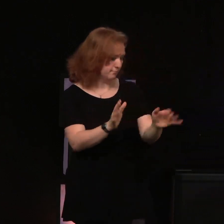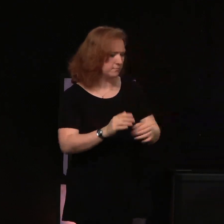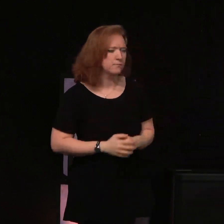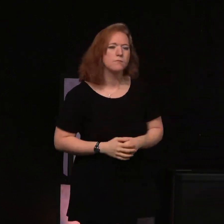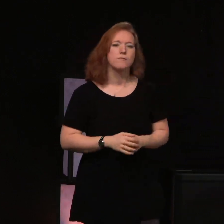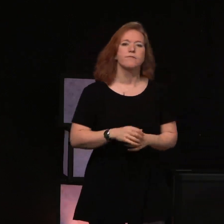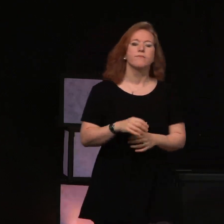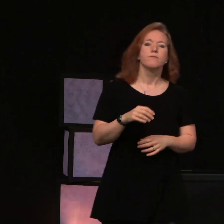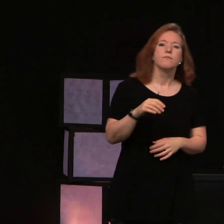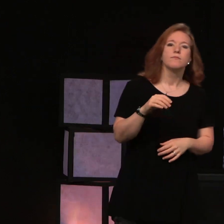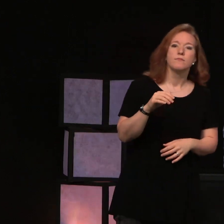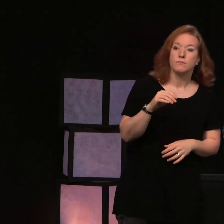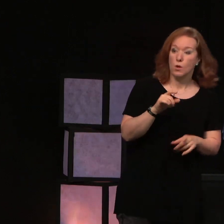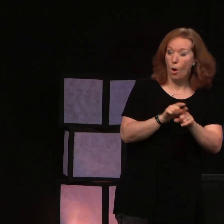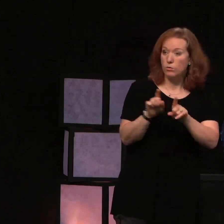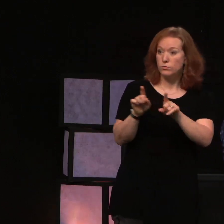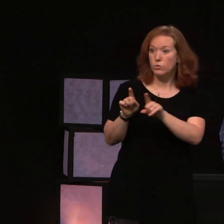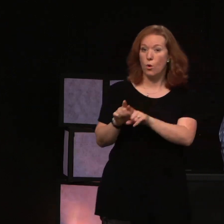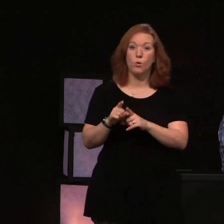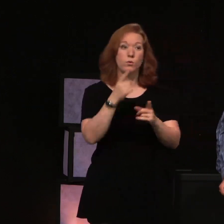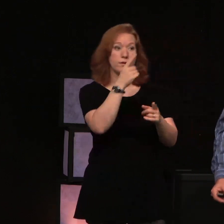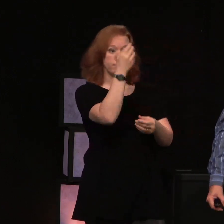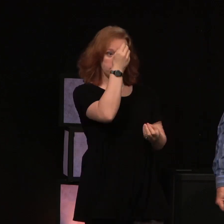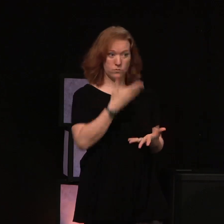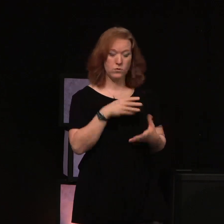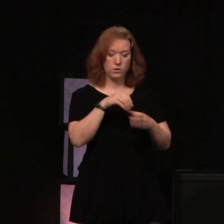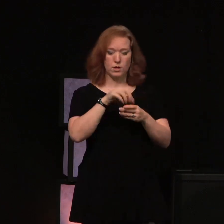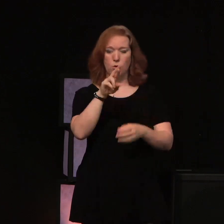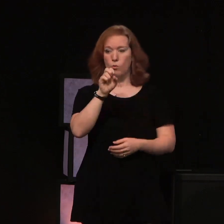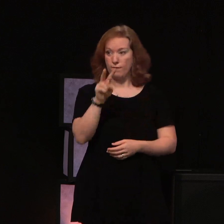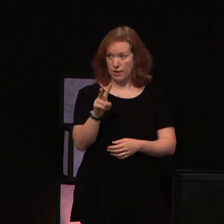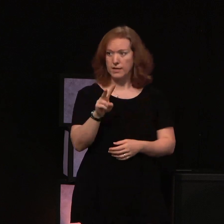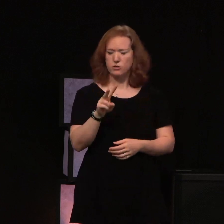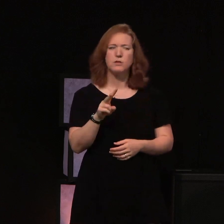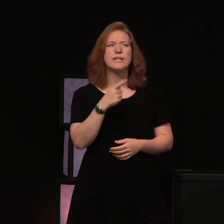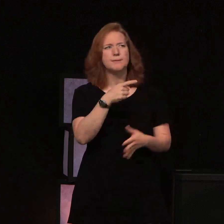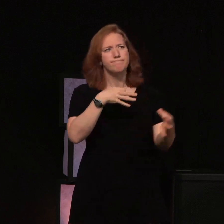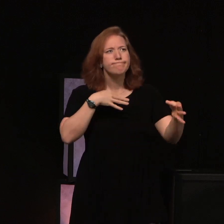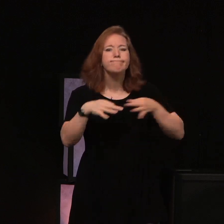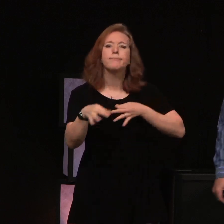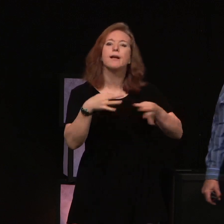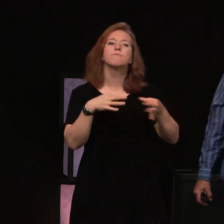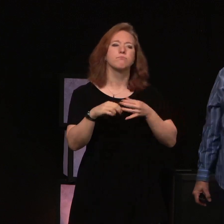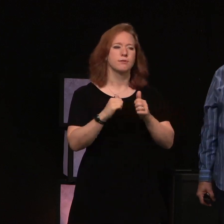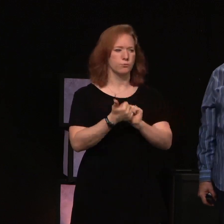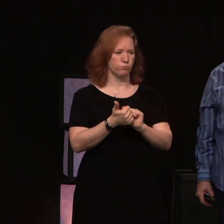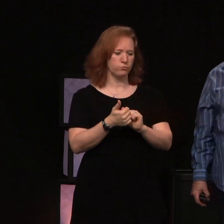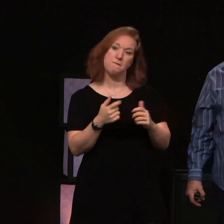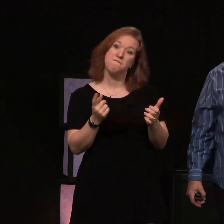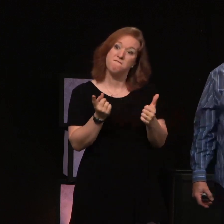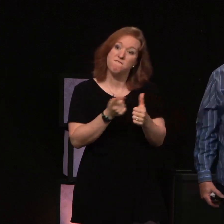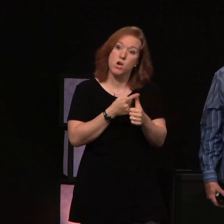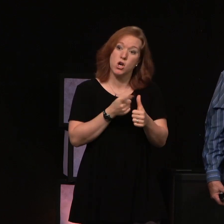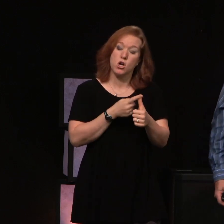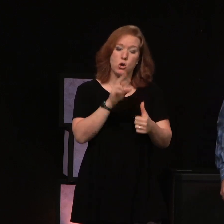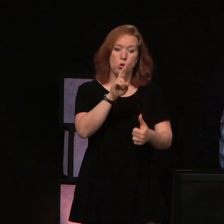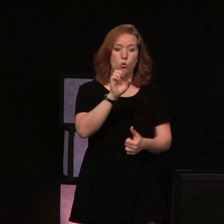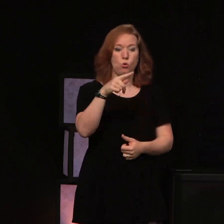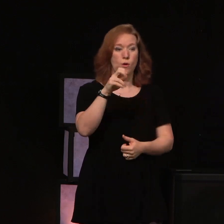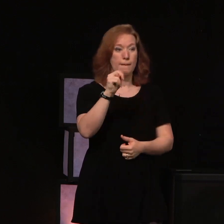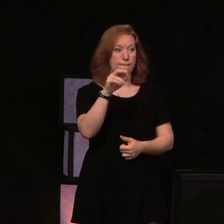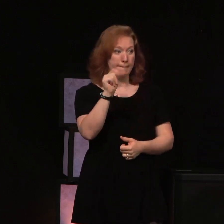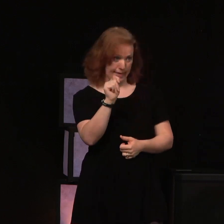So, he also tells us in Revelation how to do that, to repent, first of all, which is